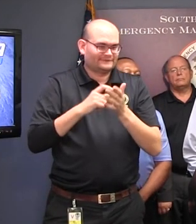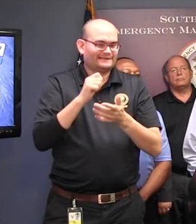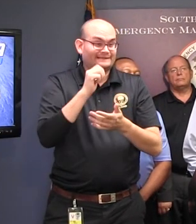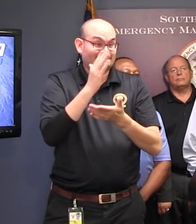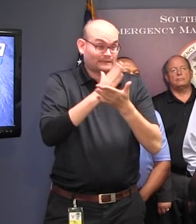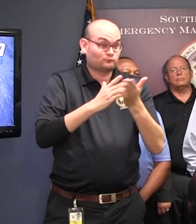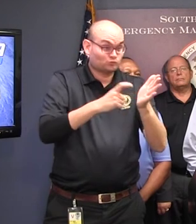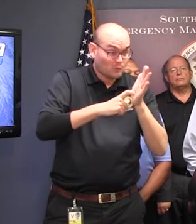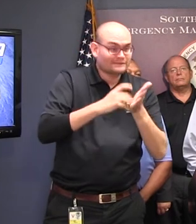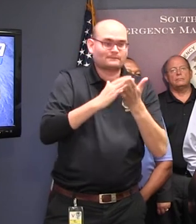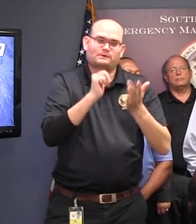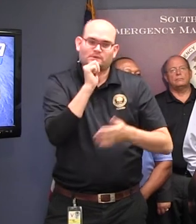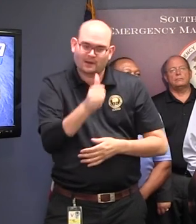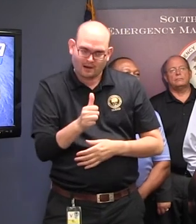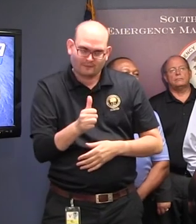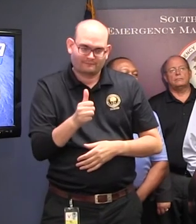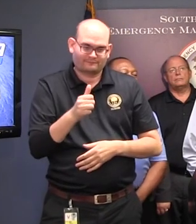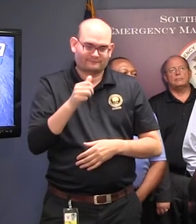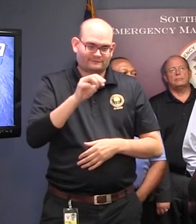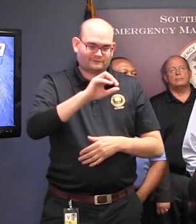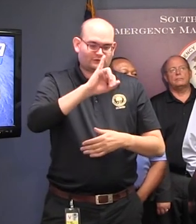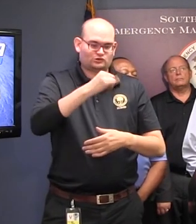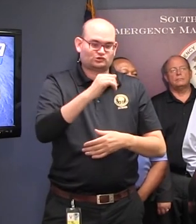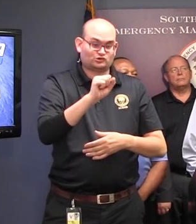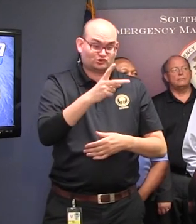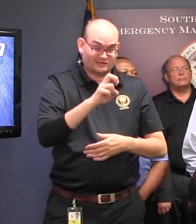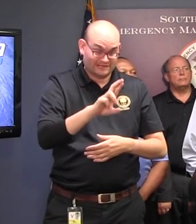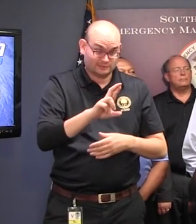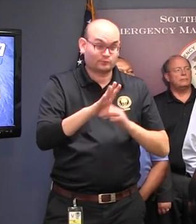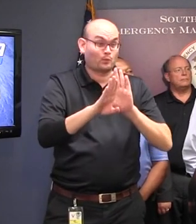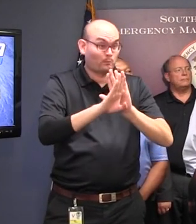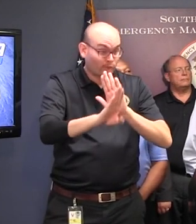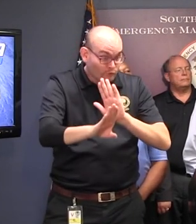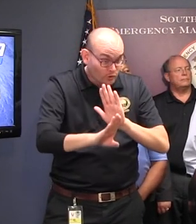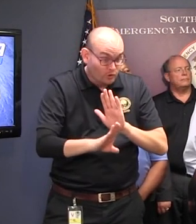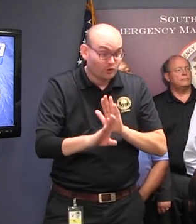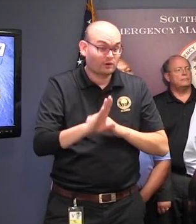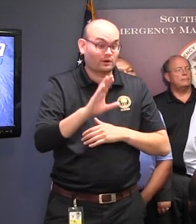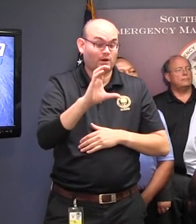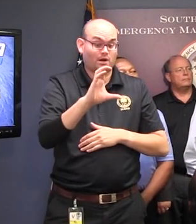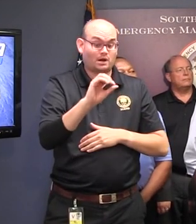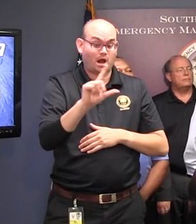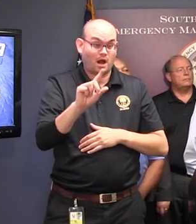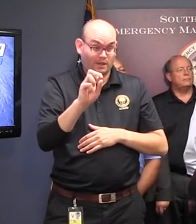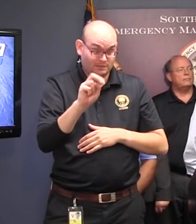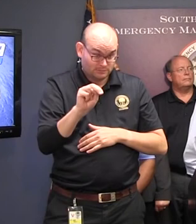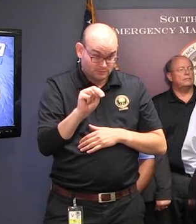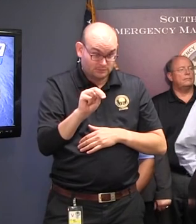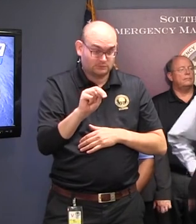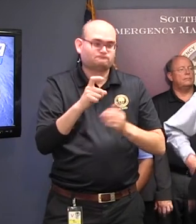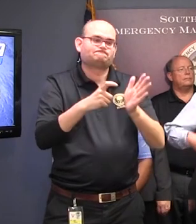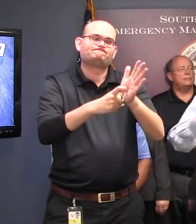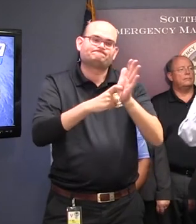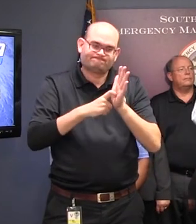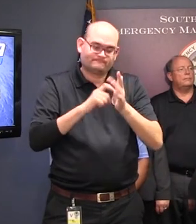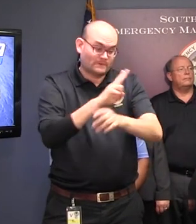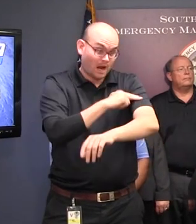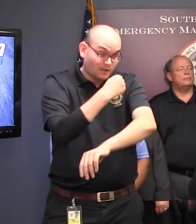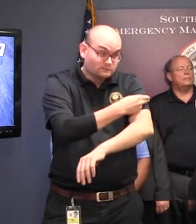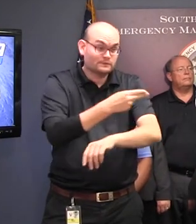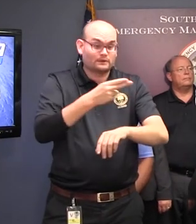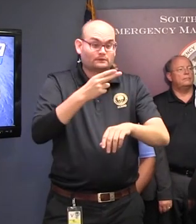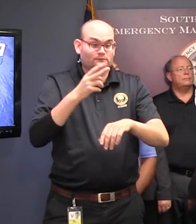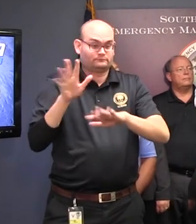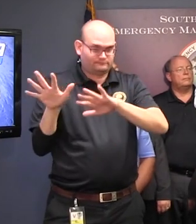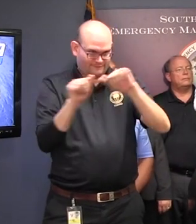Buford, and Colleton. They are still under the evacuation. You mentioned people didn't need to go fill up their cars with gas. Are you concerned about a